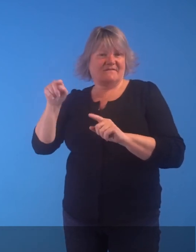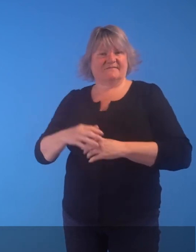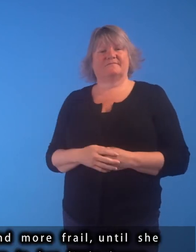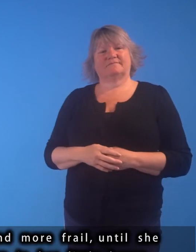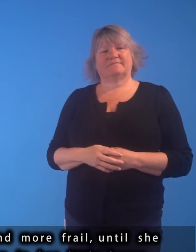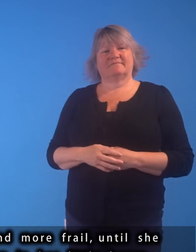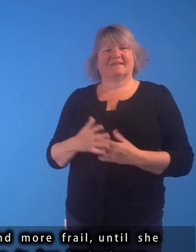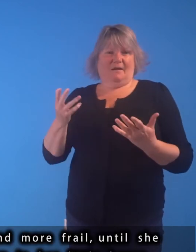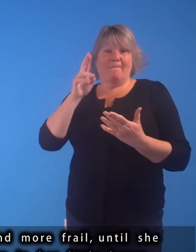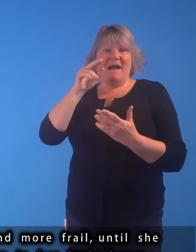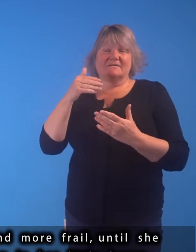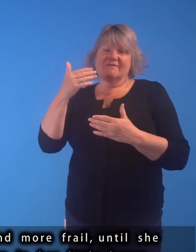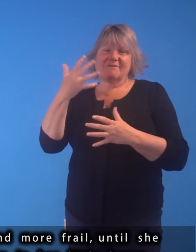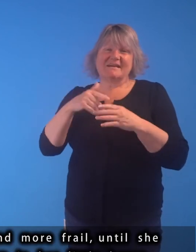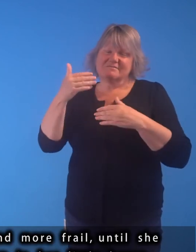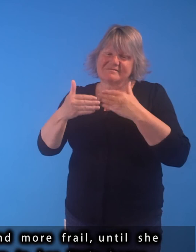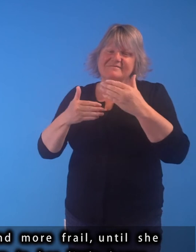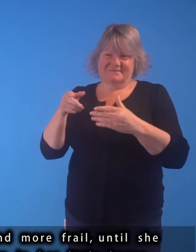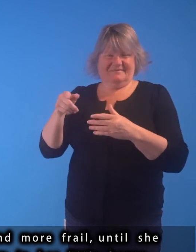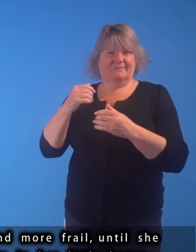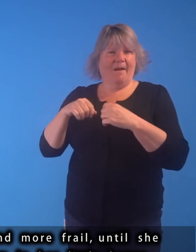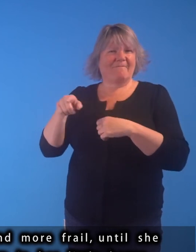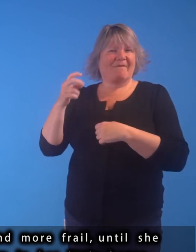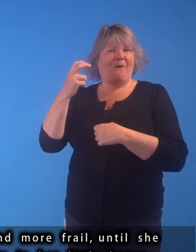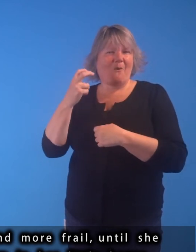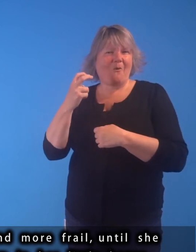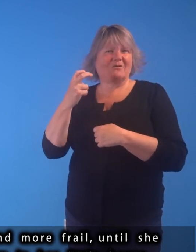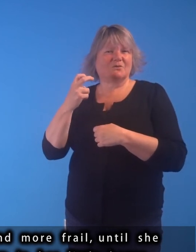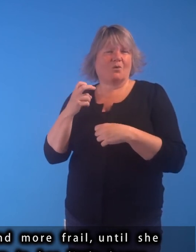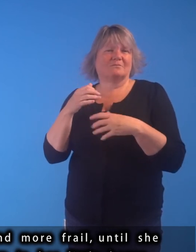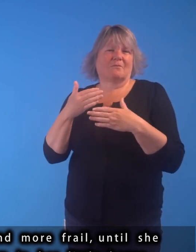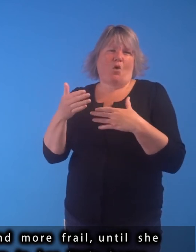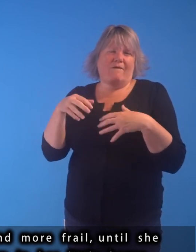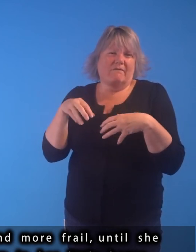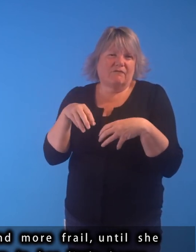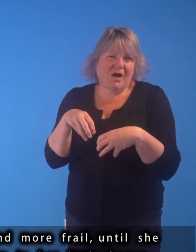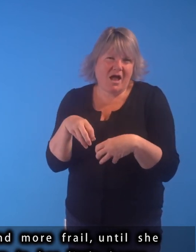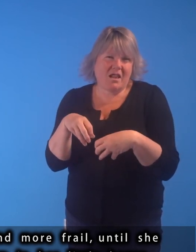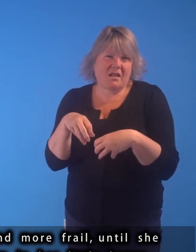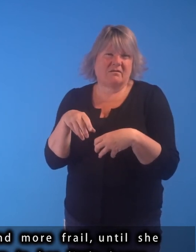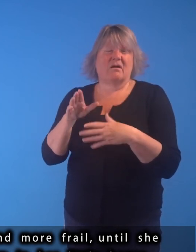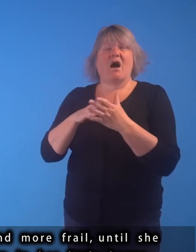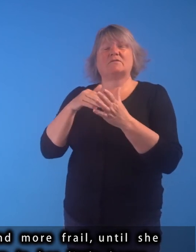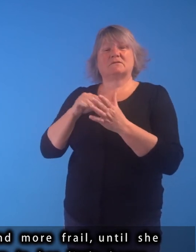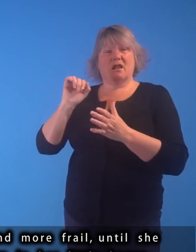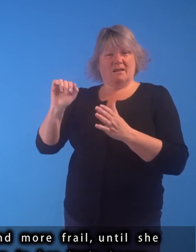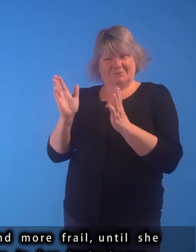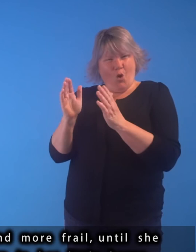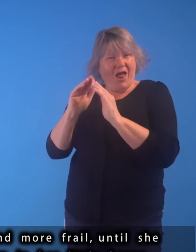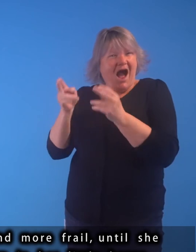Over that period, Jenny grew older and more frail, until she was ultimately confined to one room in her little house.